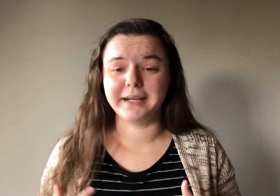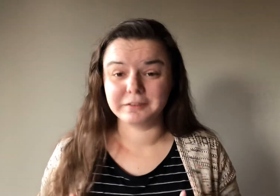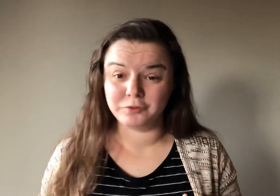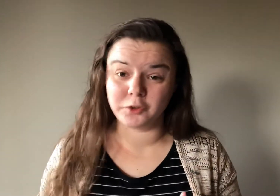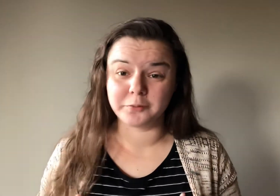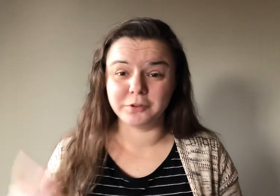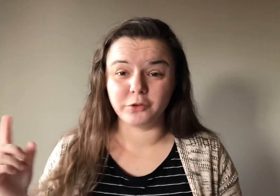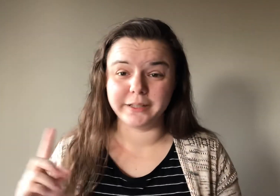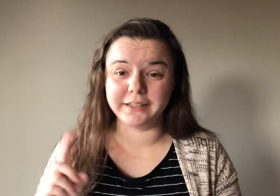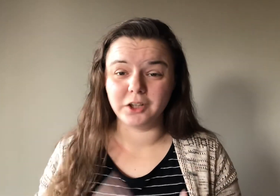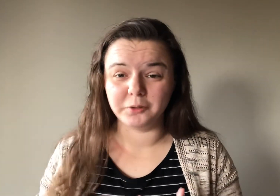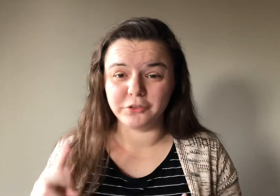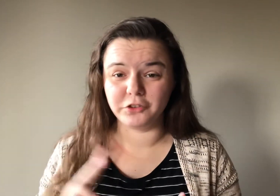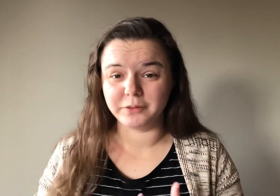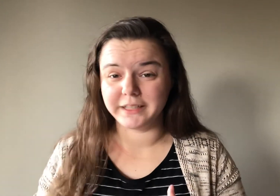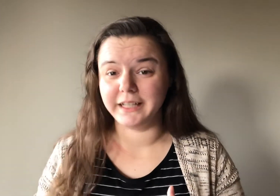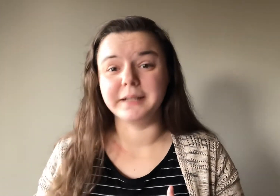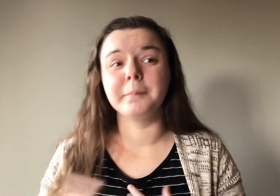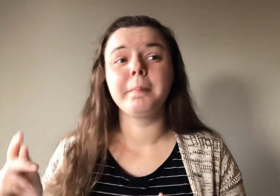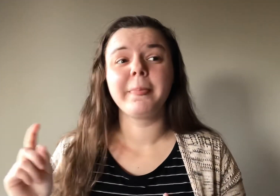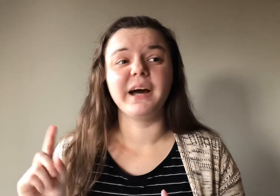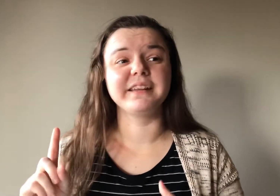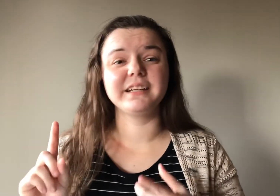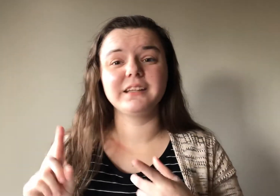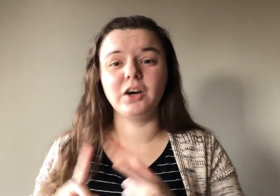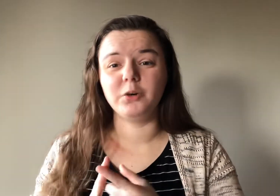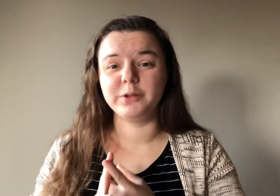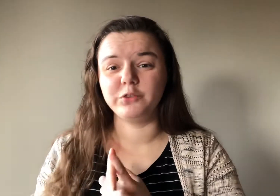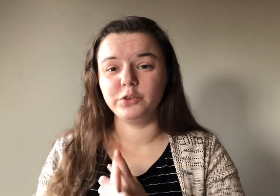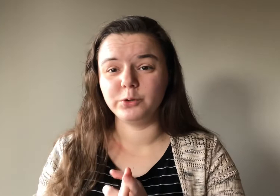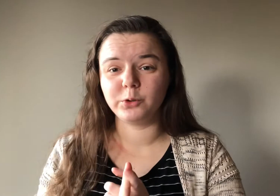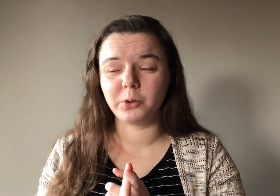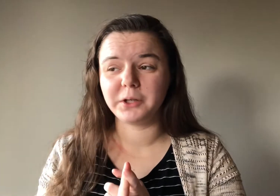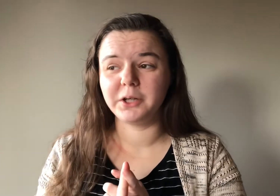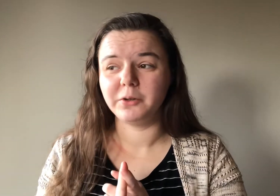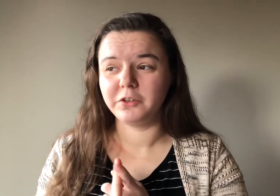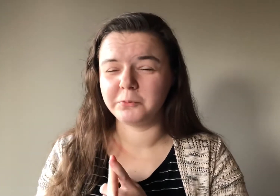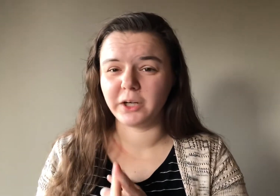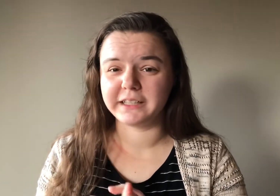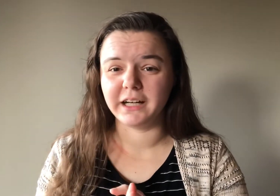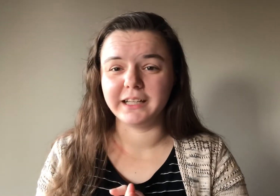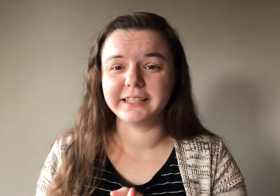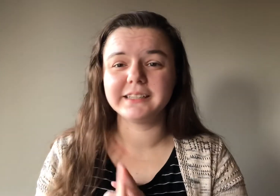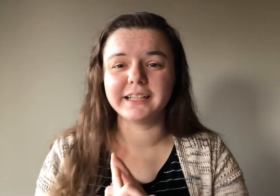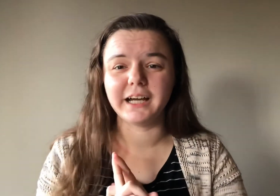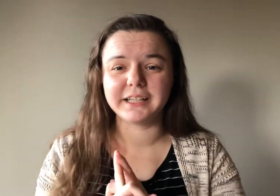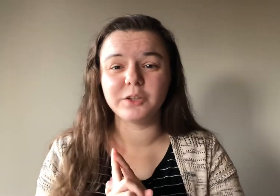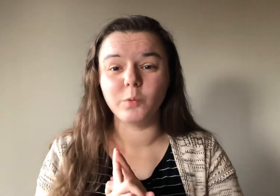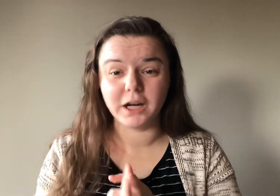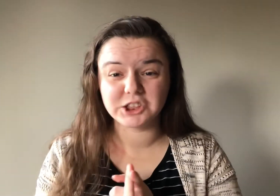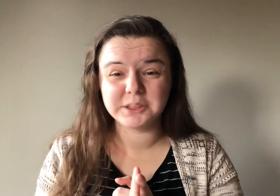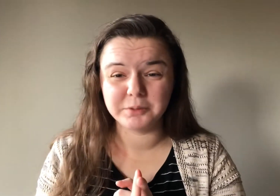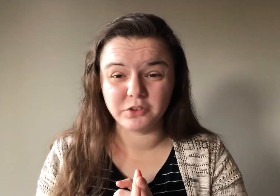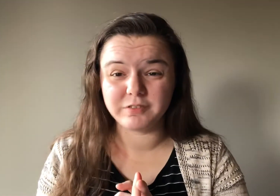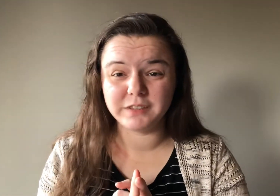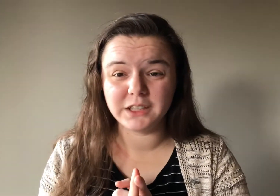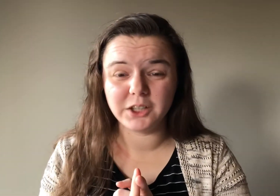back and forth between Always You and Again. I think the Always You choreo is more iconic. Like I can watch the music video